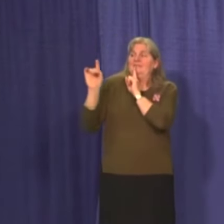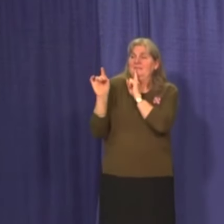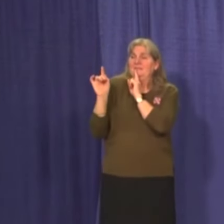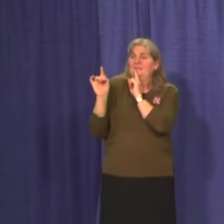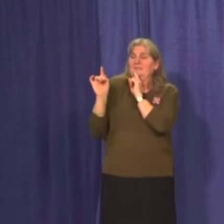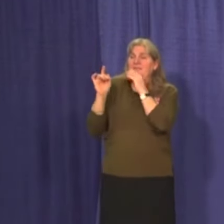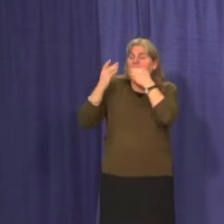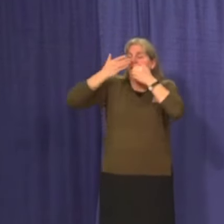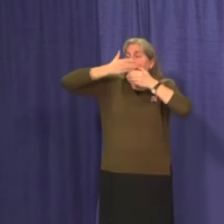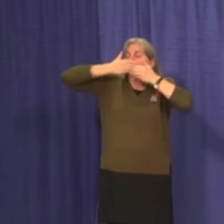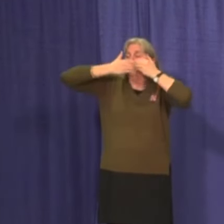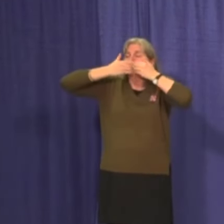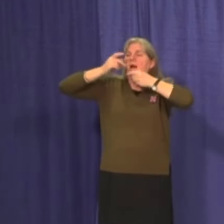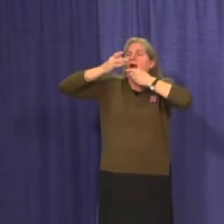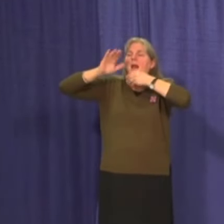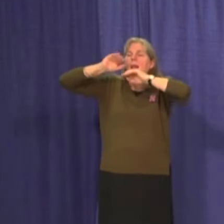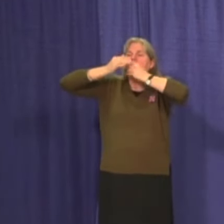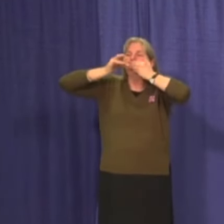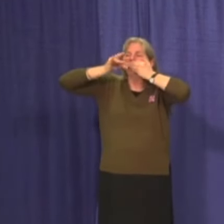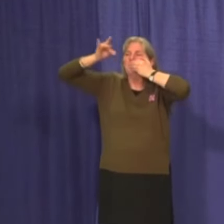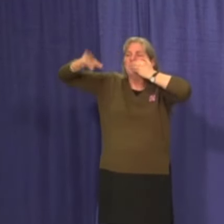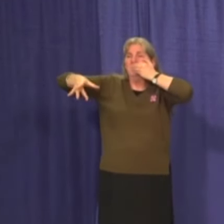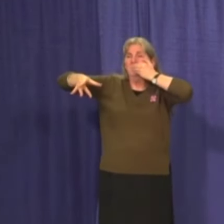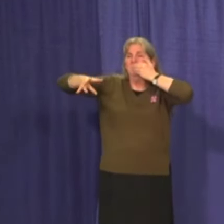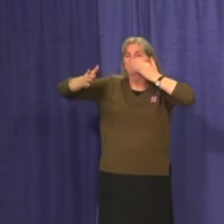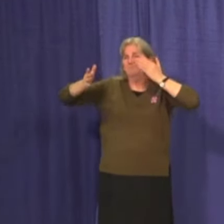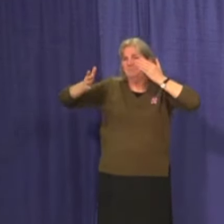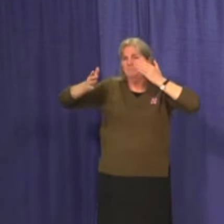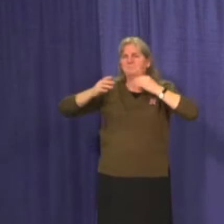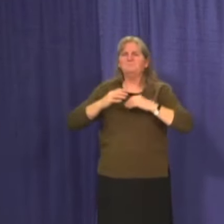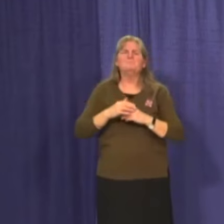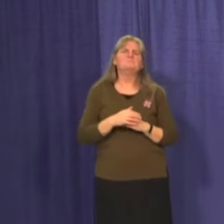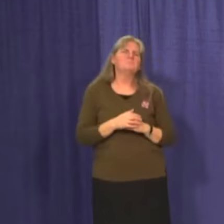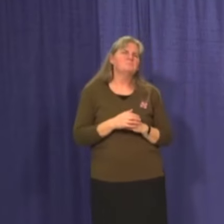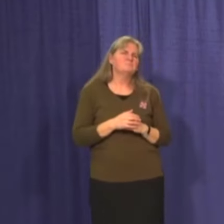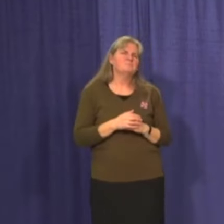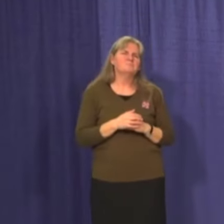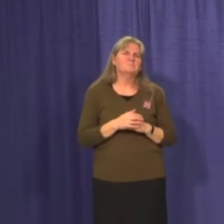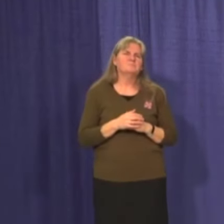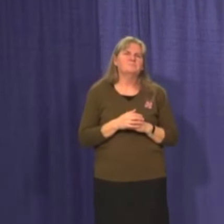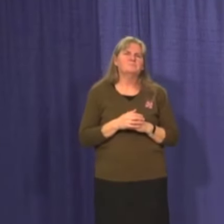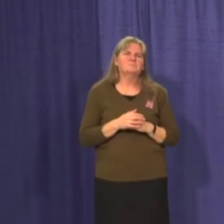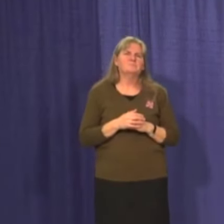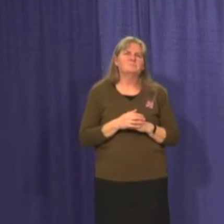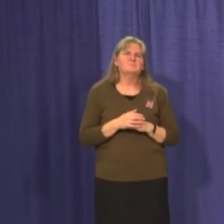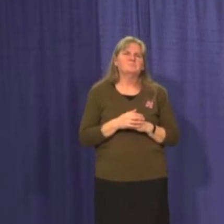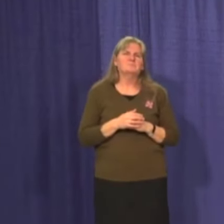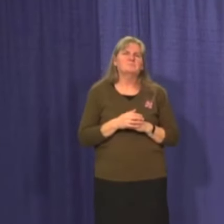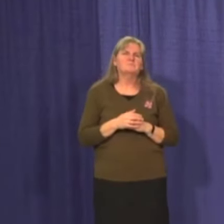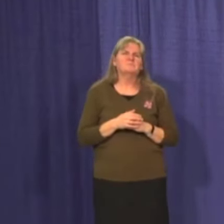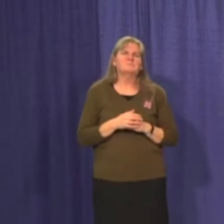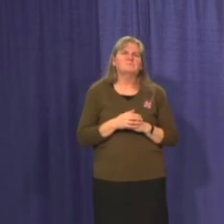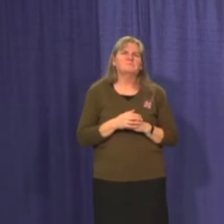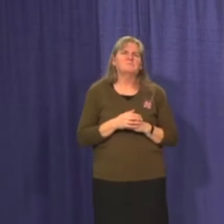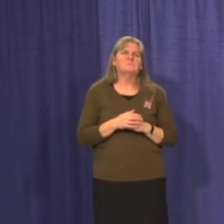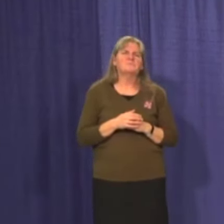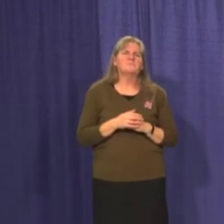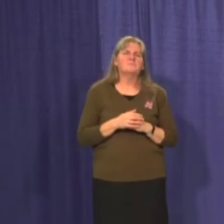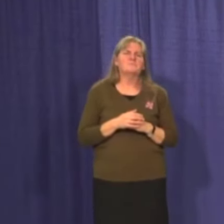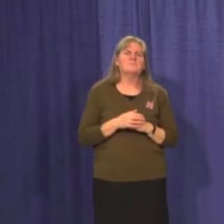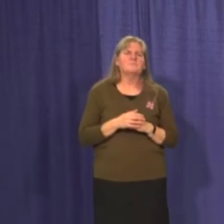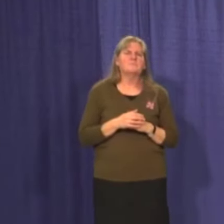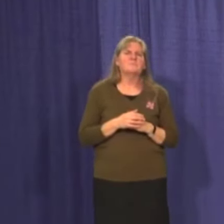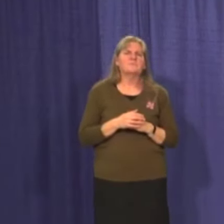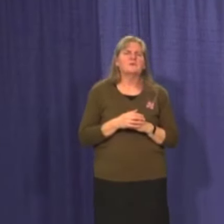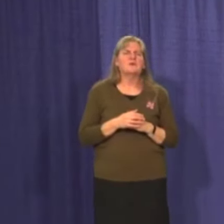uh, violated as it were. So, um, the, all of these, these are, are